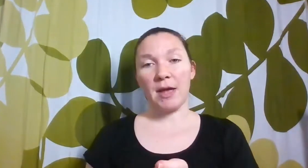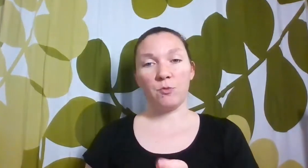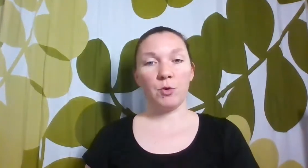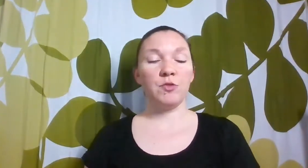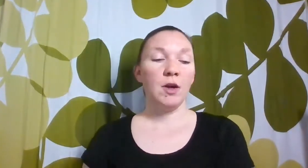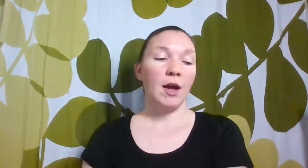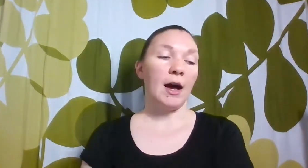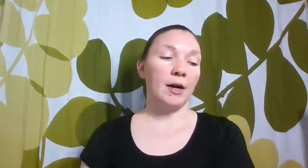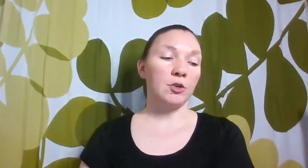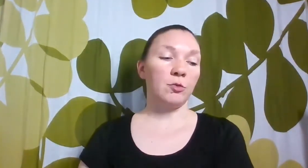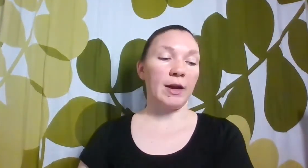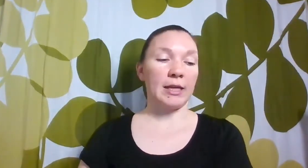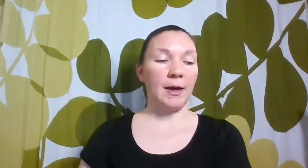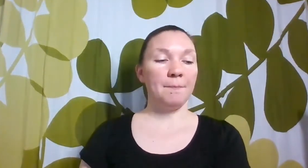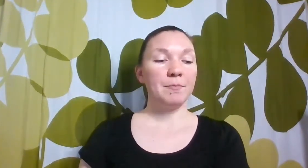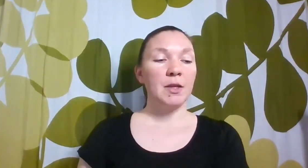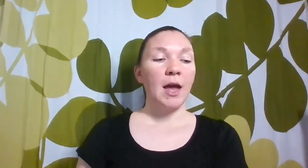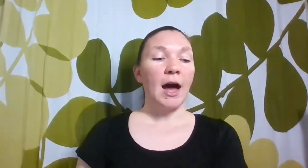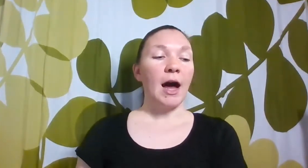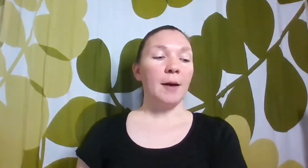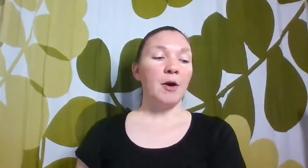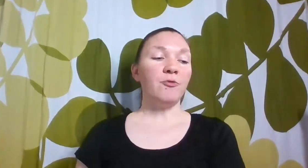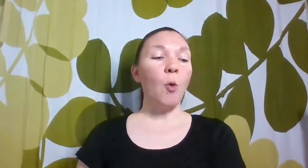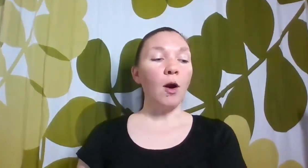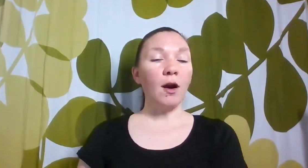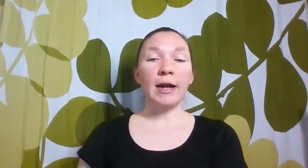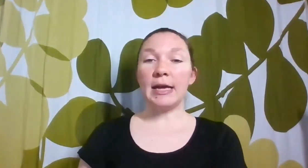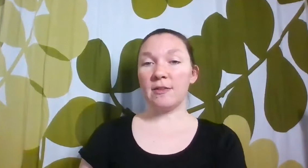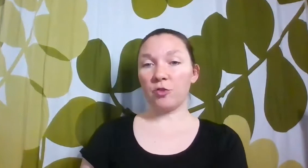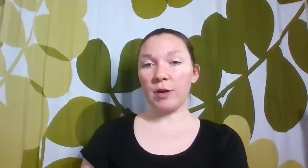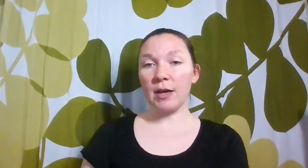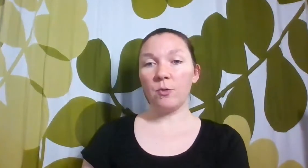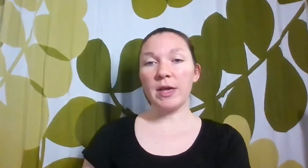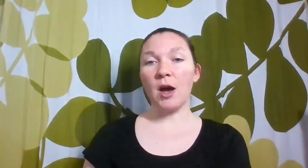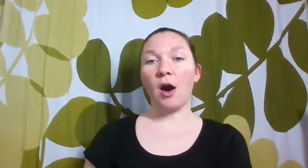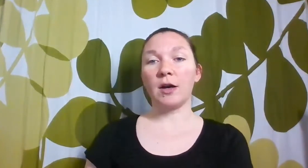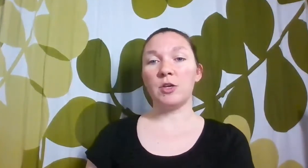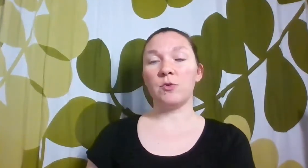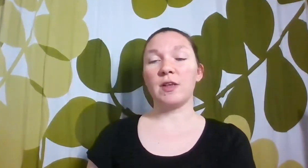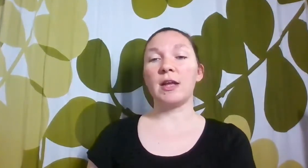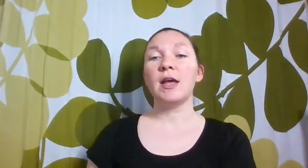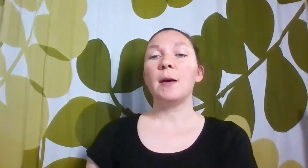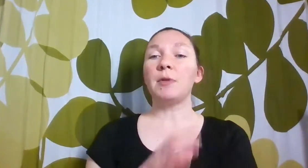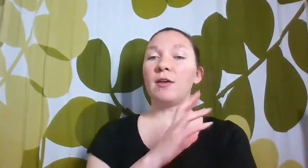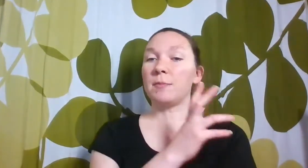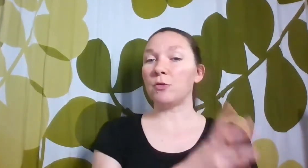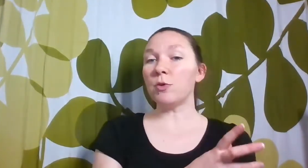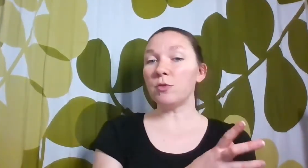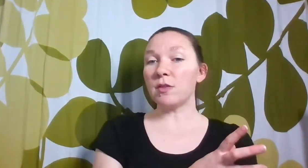and Root curriculum. For history, we are using Blossom and Root's